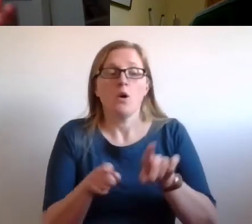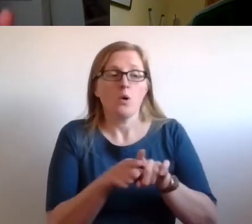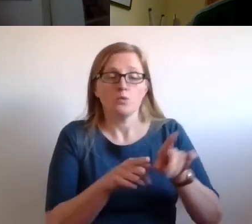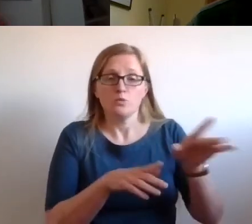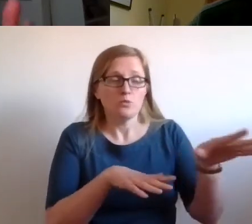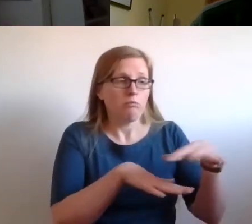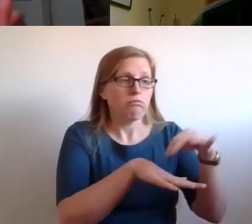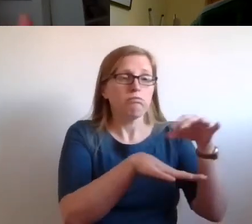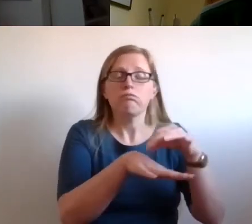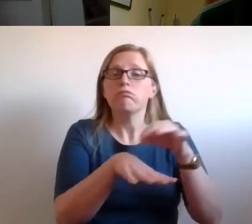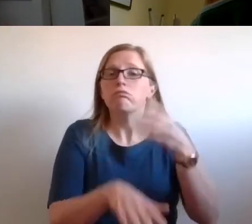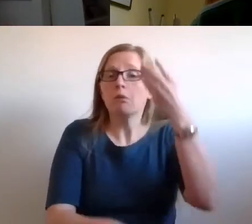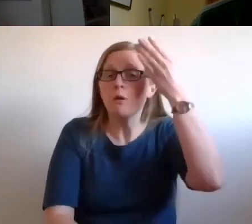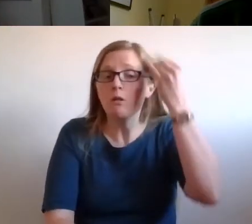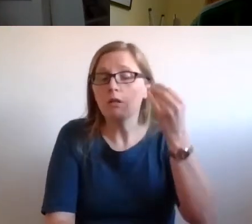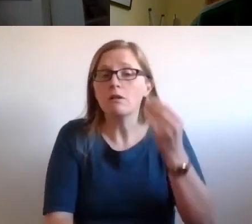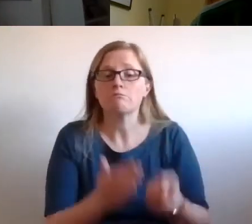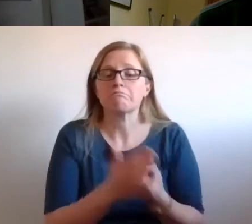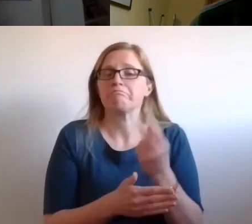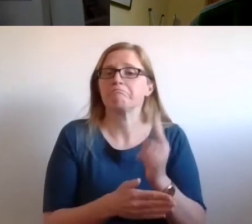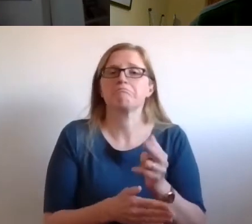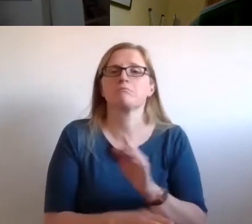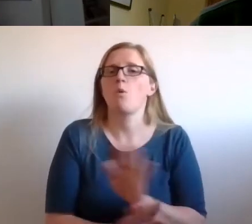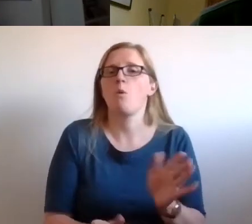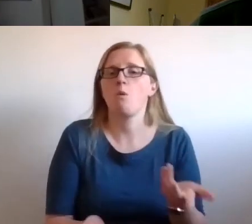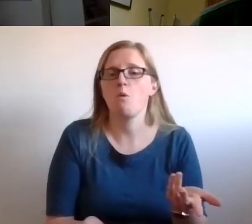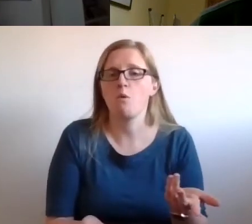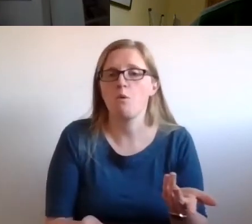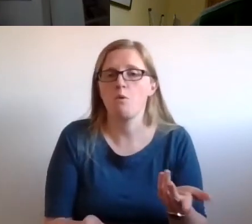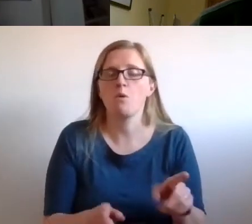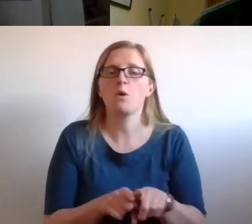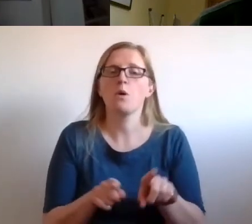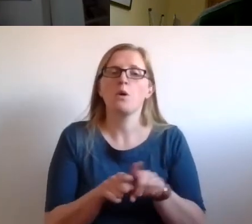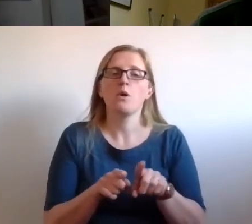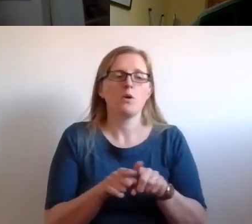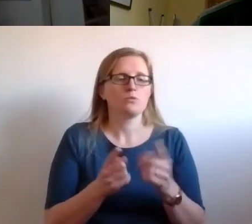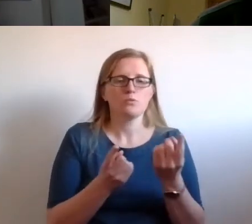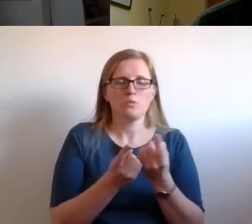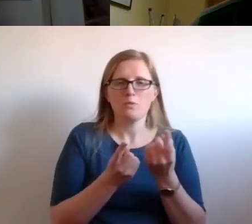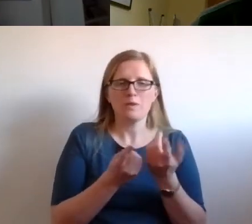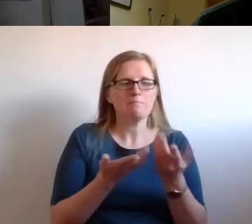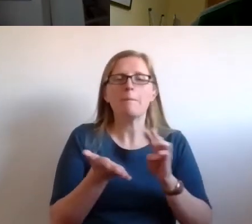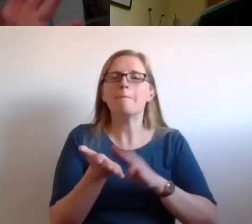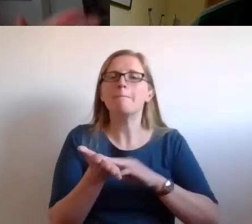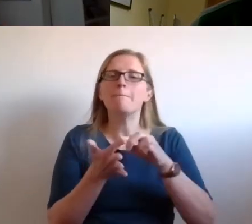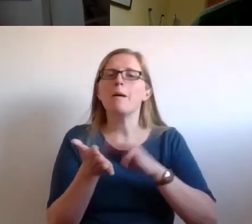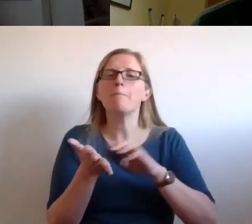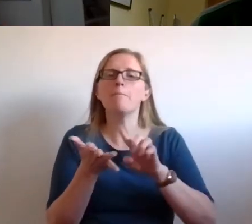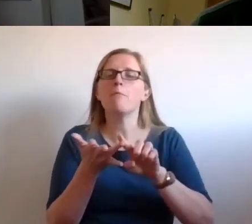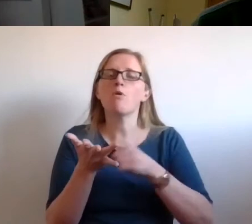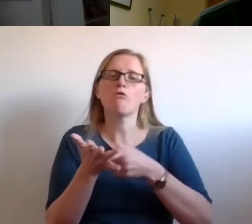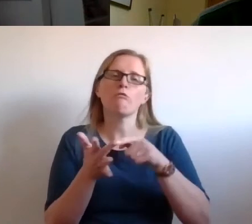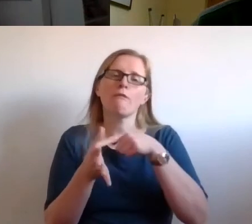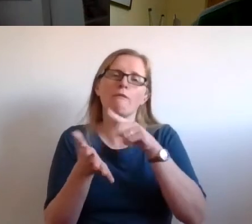acknowledgements recognized and what what had happened. All of that was agreed by all the